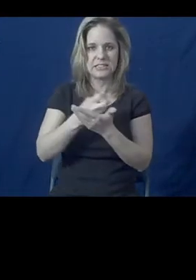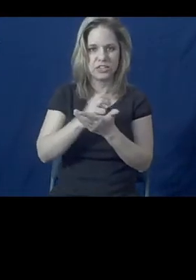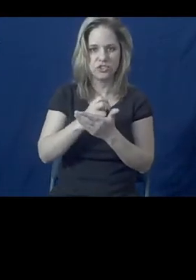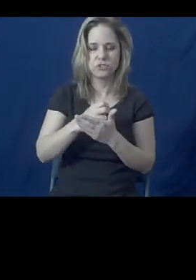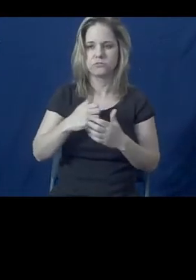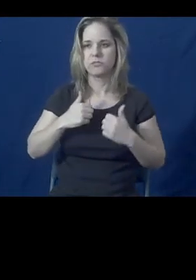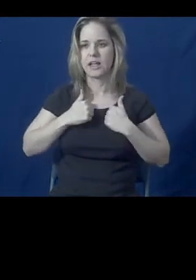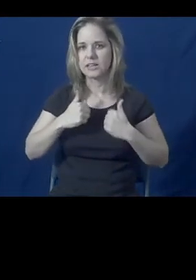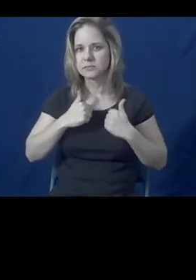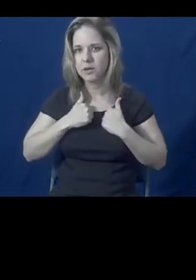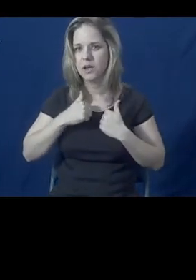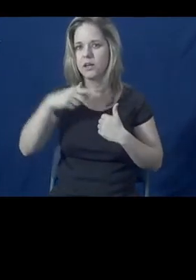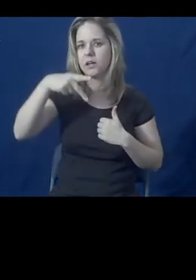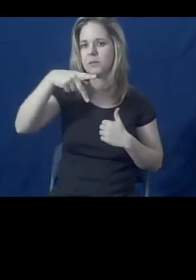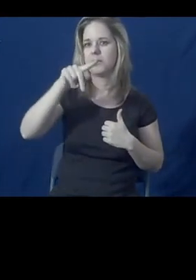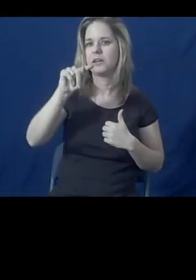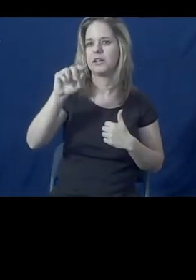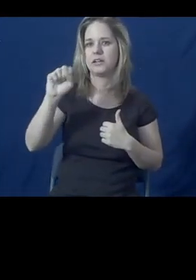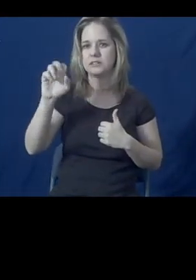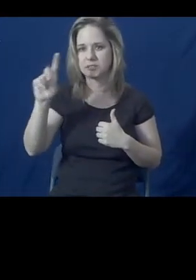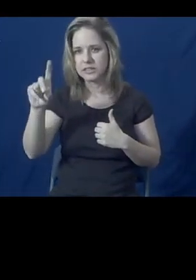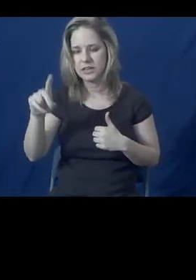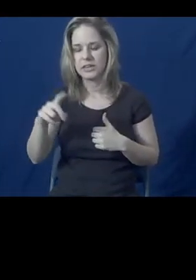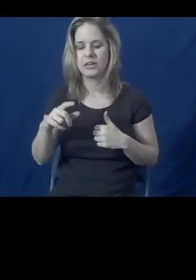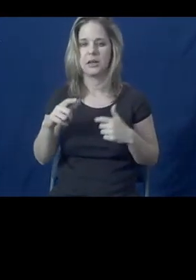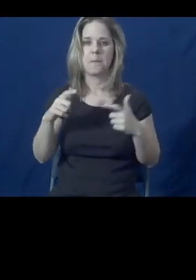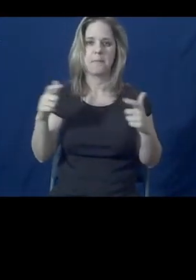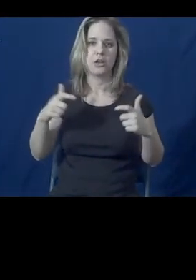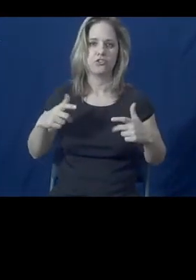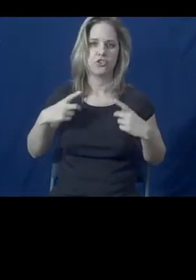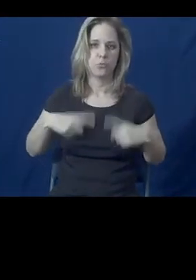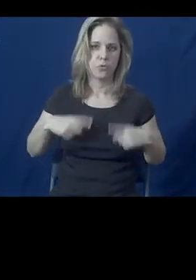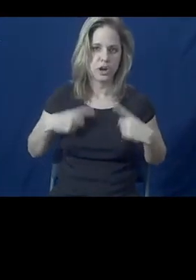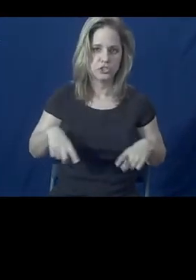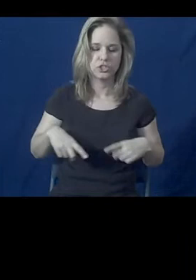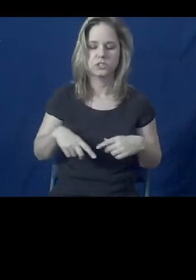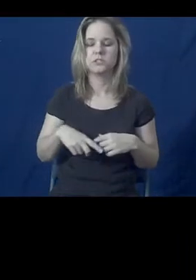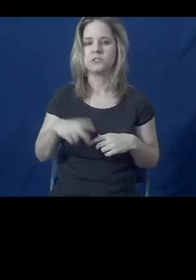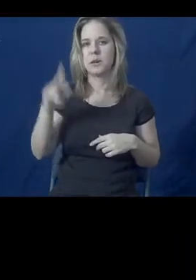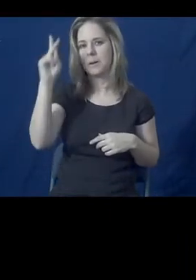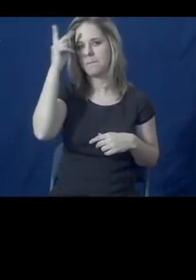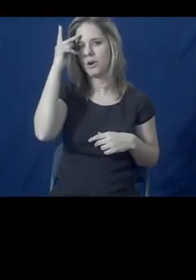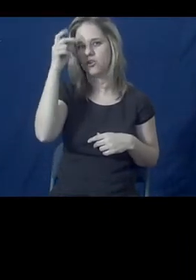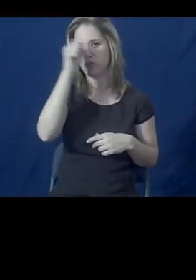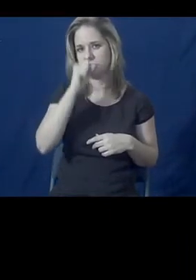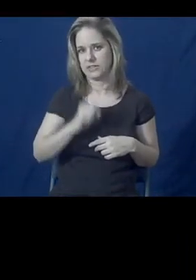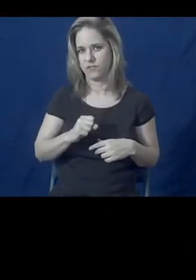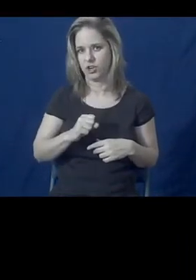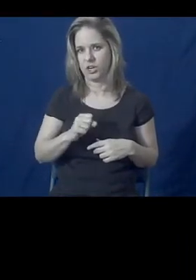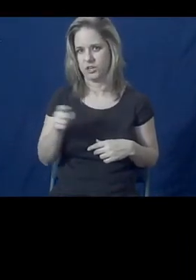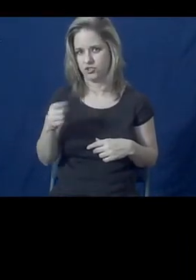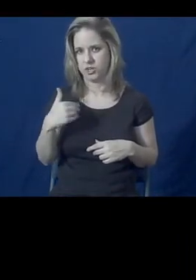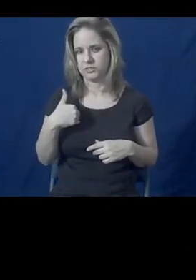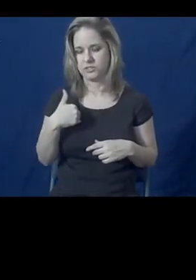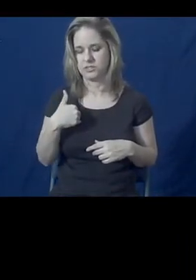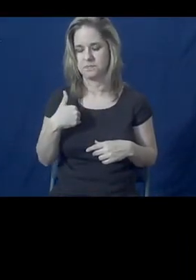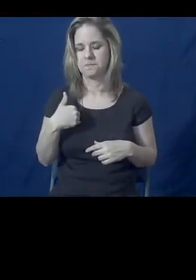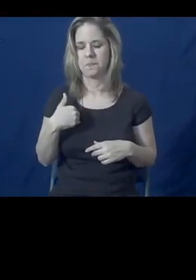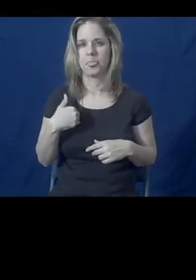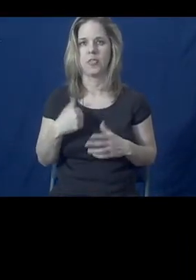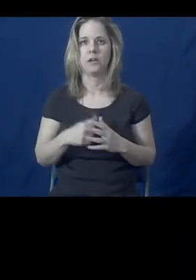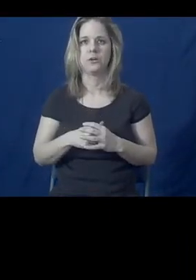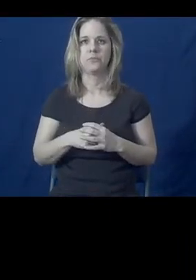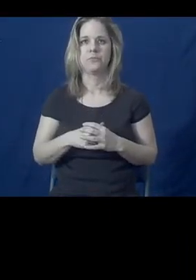post-traumatic stress disorder, major depression, and paranoid schizophrenia. And she was initially